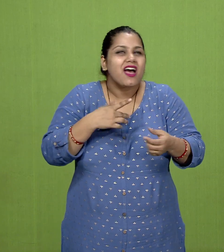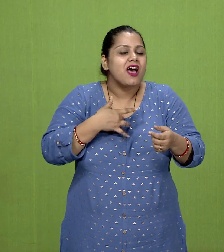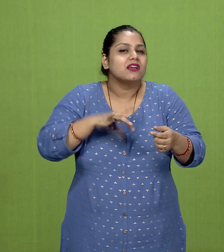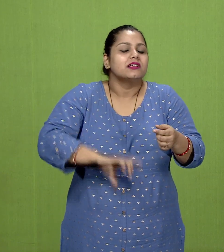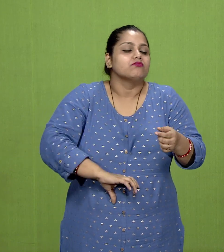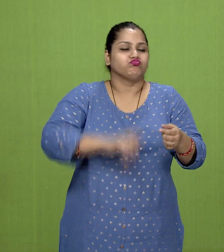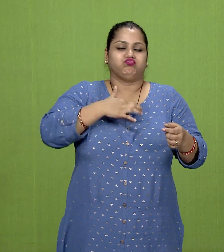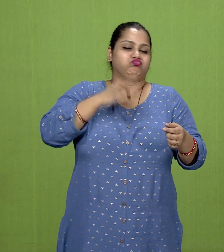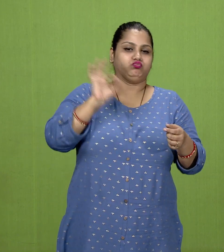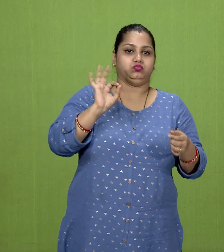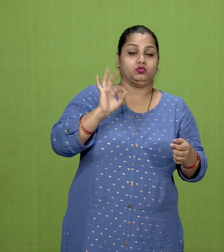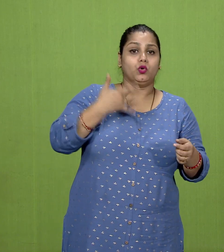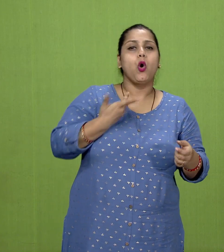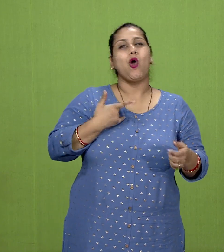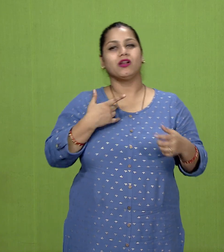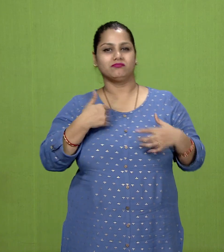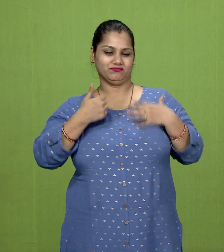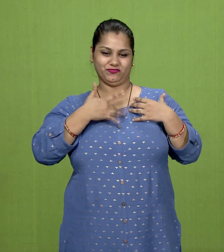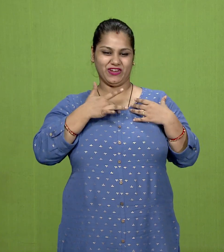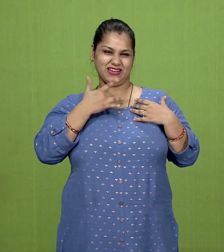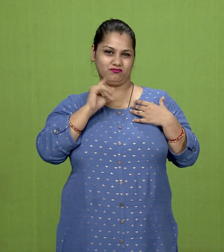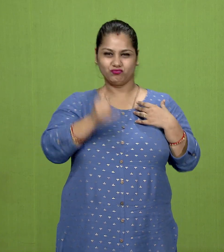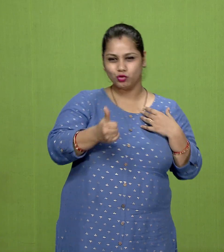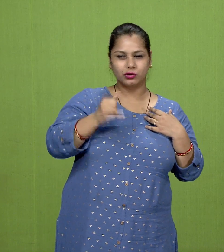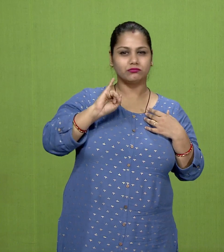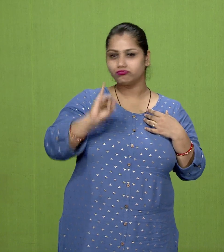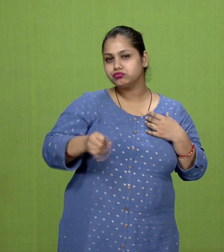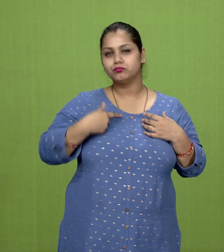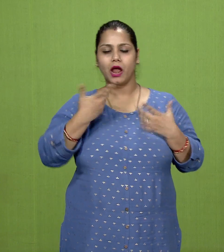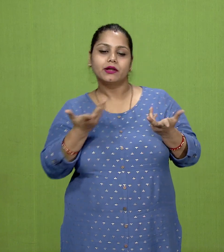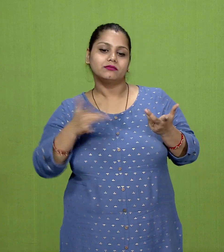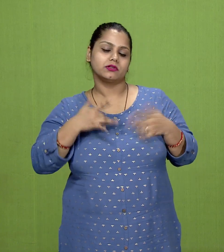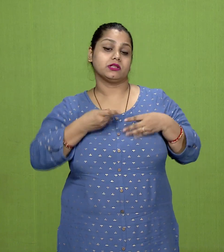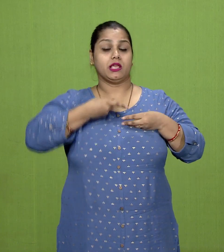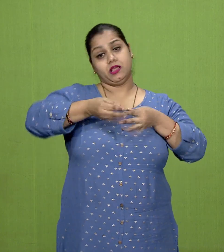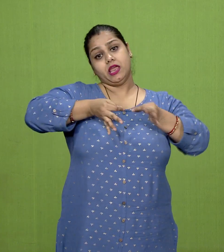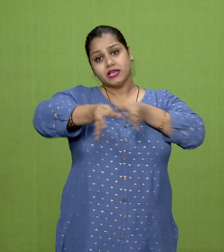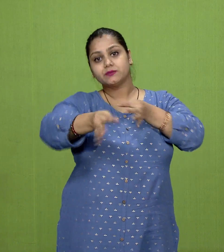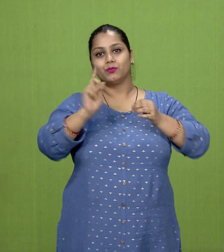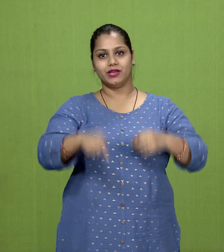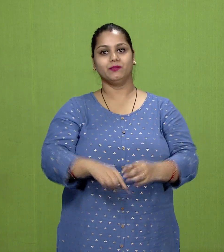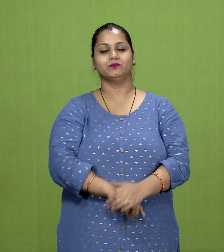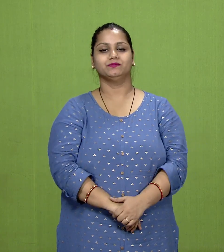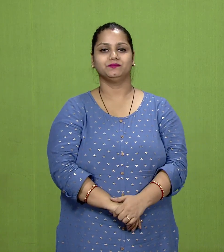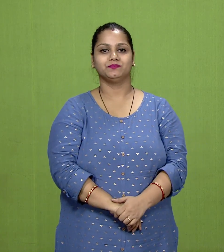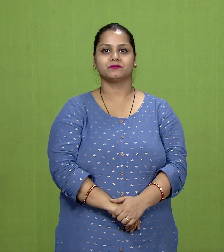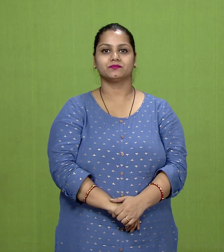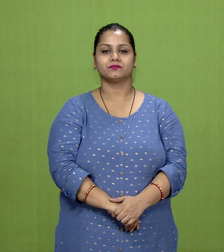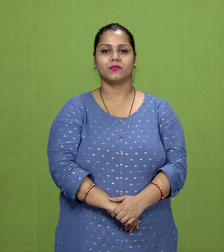against